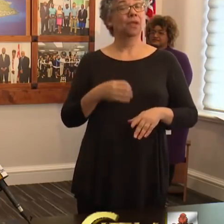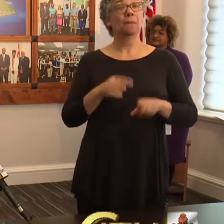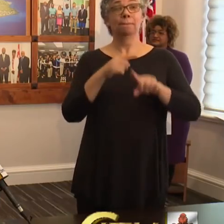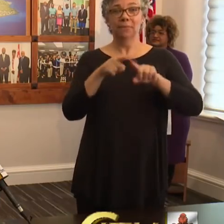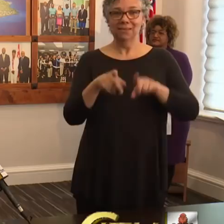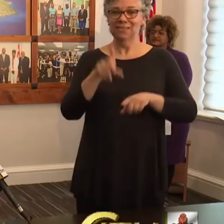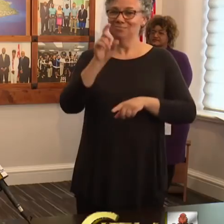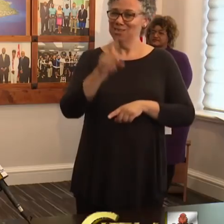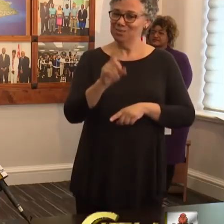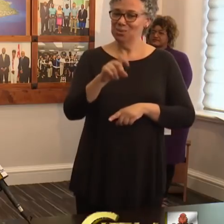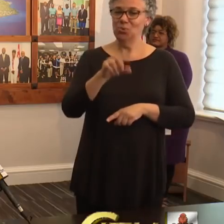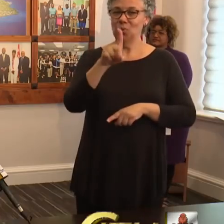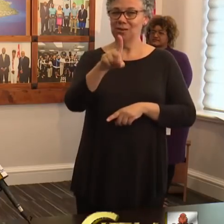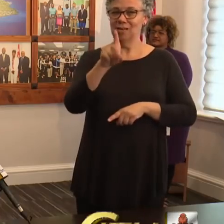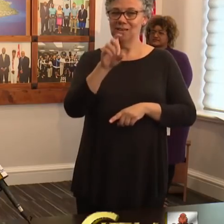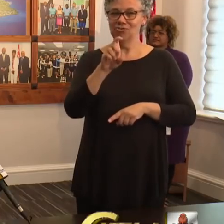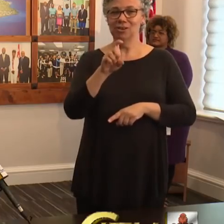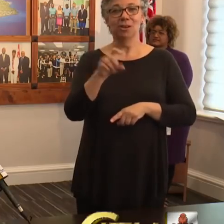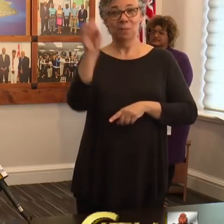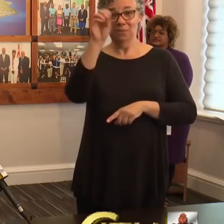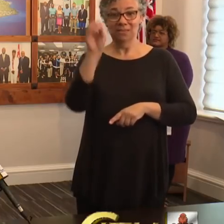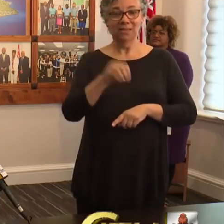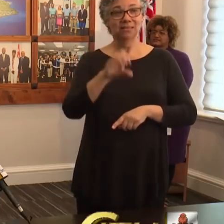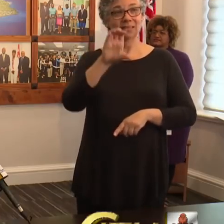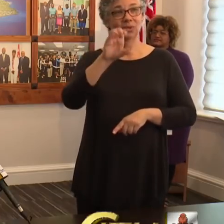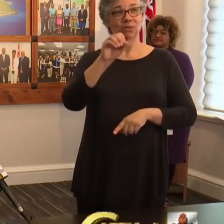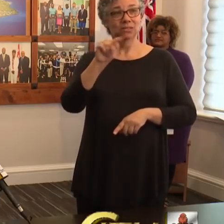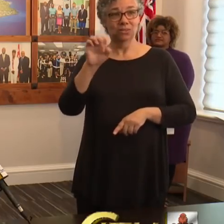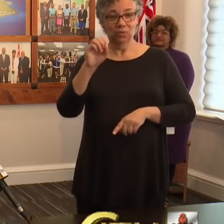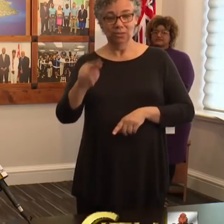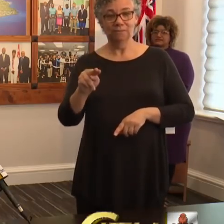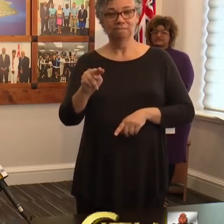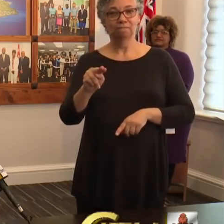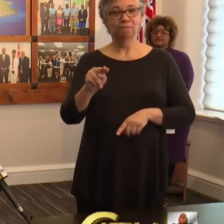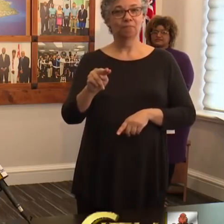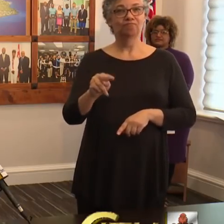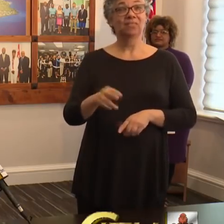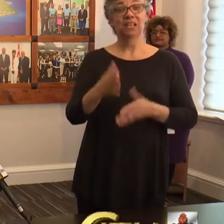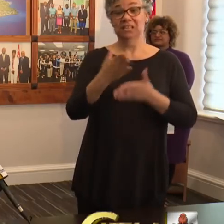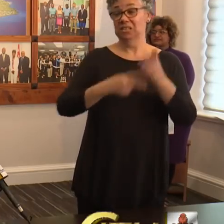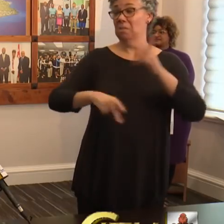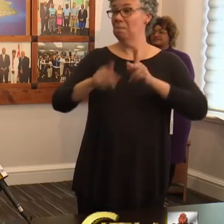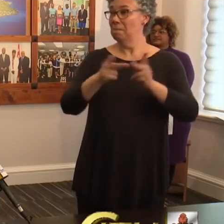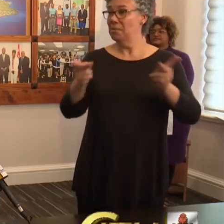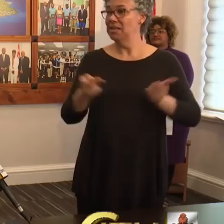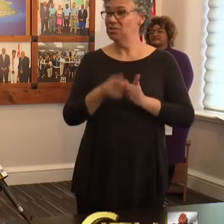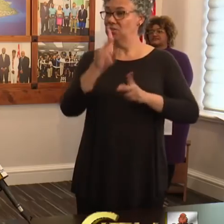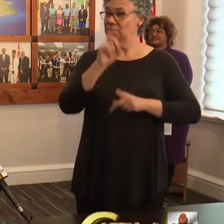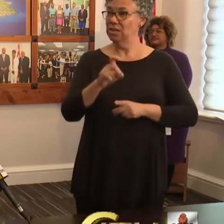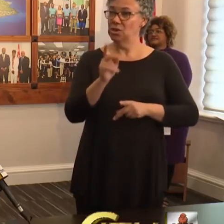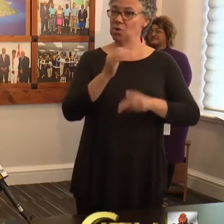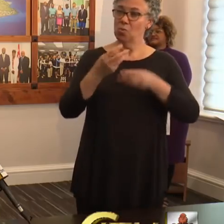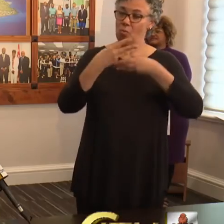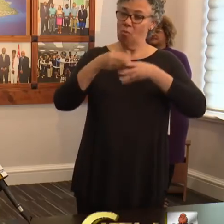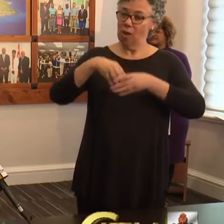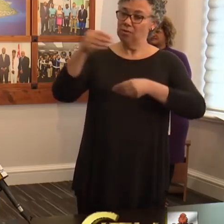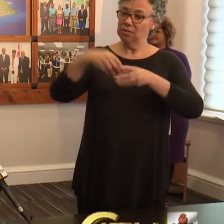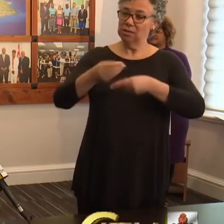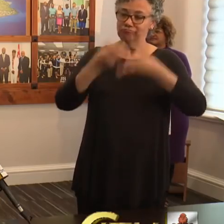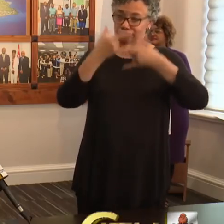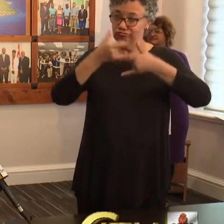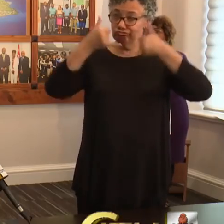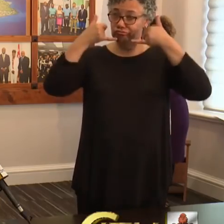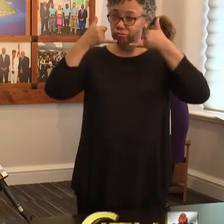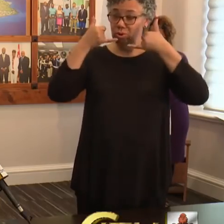cotton. There are some places where they require masks to be worn by persons outdoors and though the science